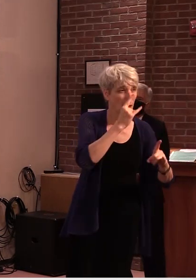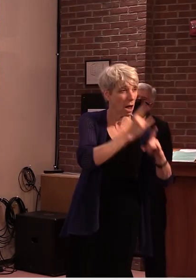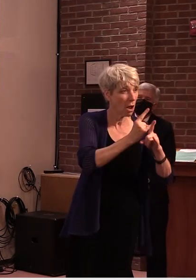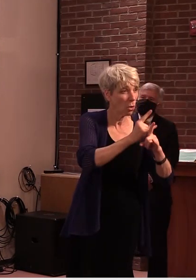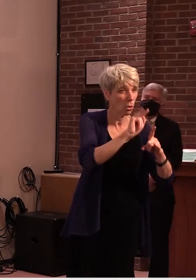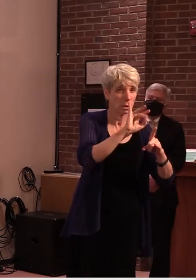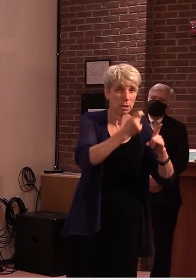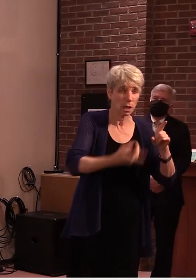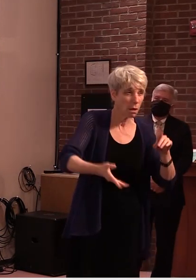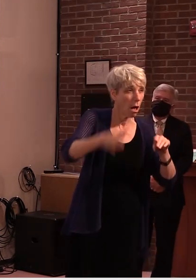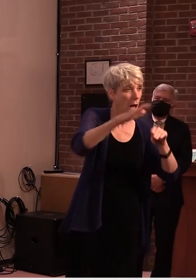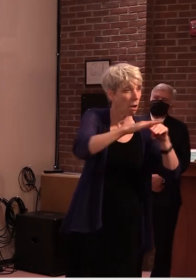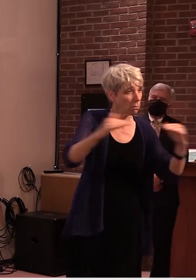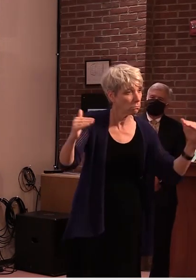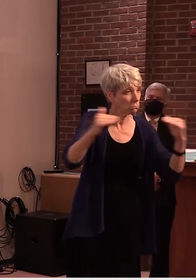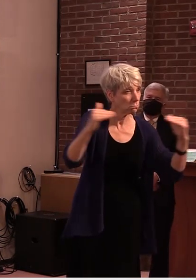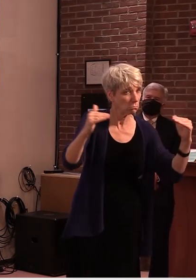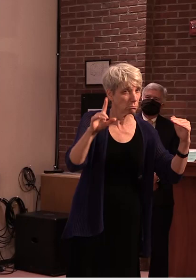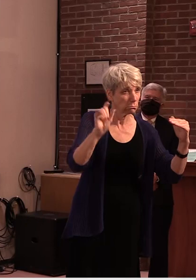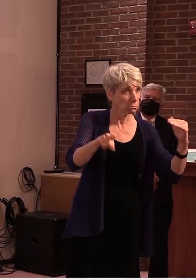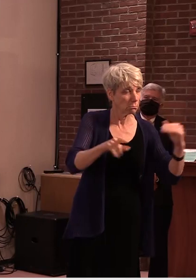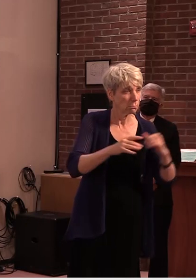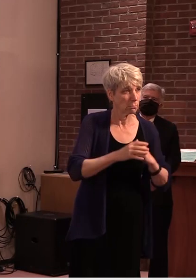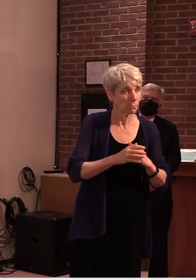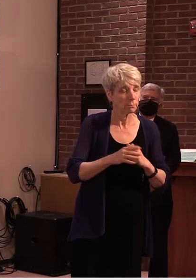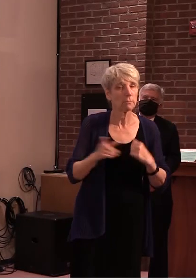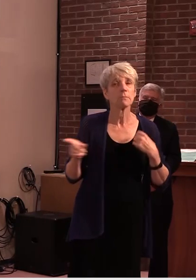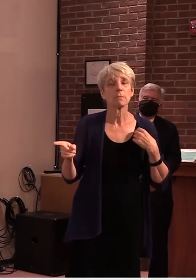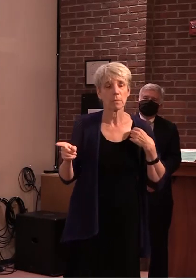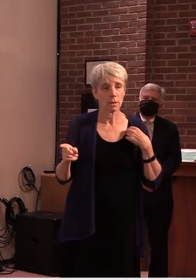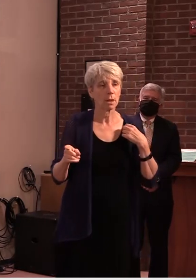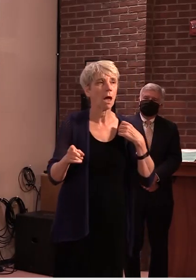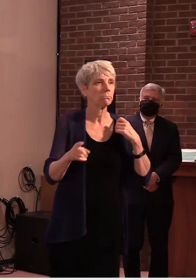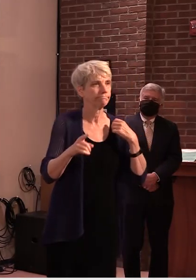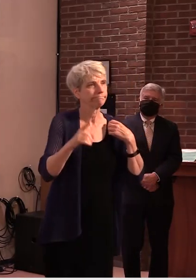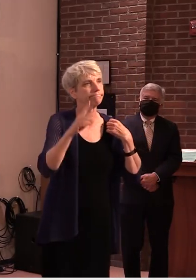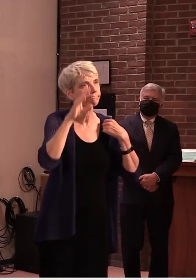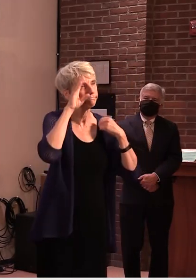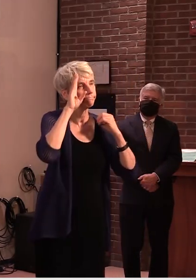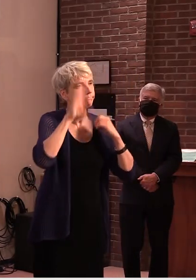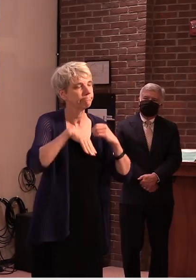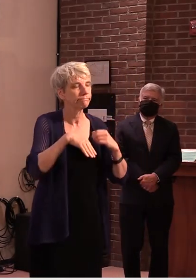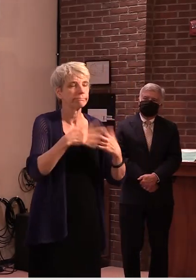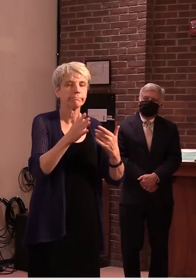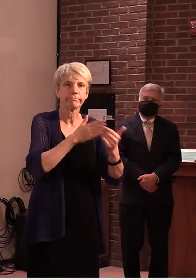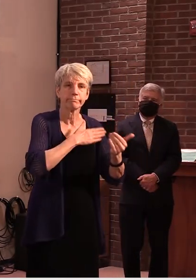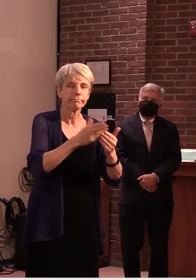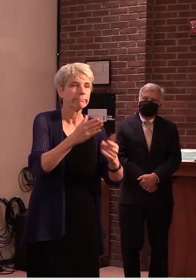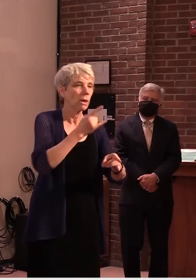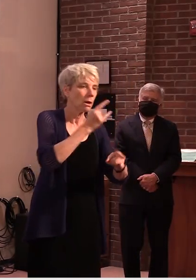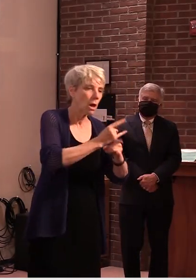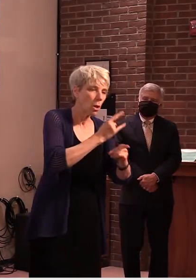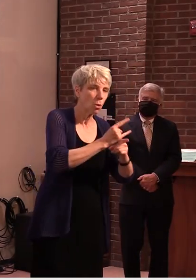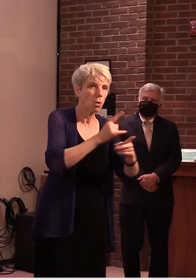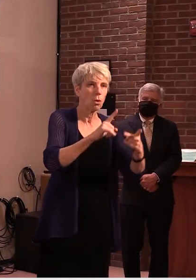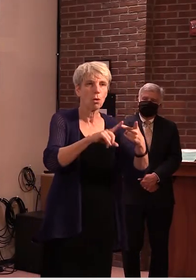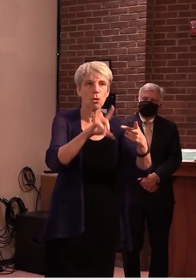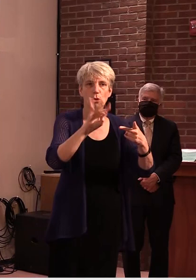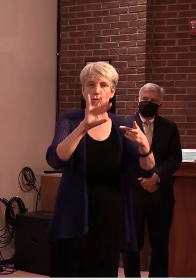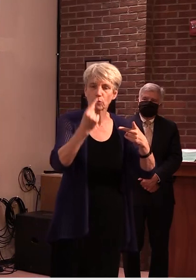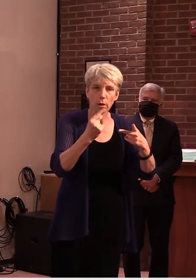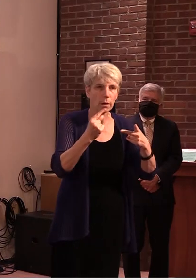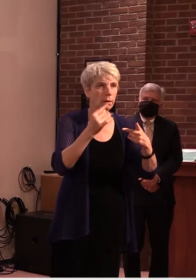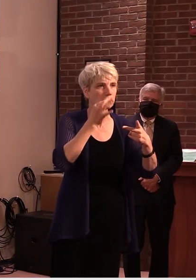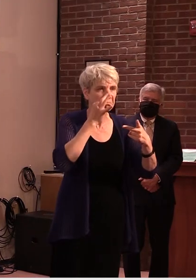um well substance abuse of any type is an issue and does um